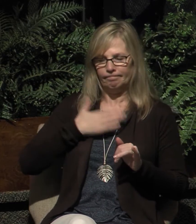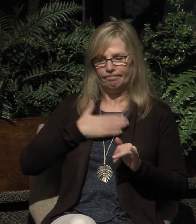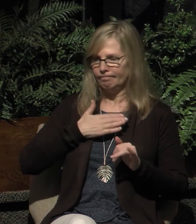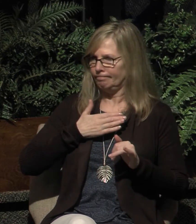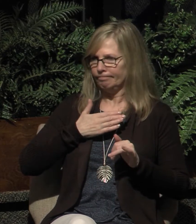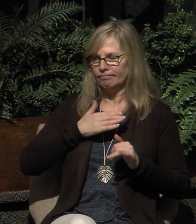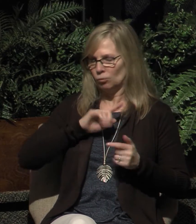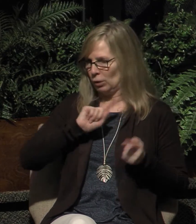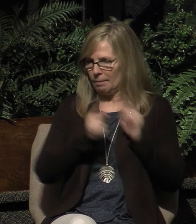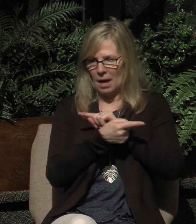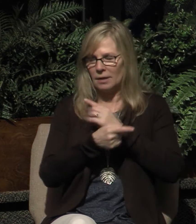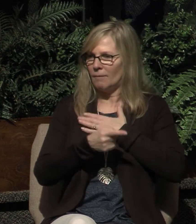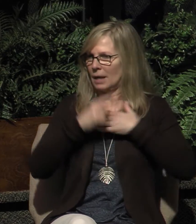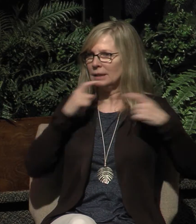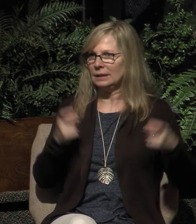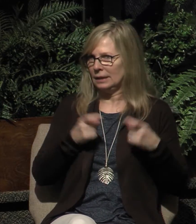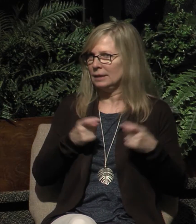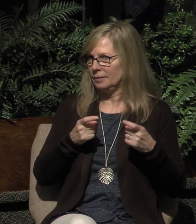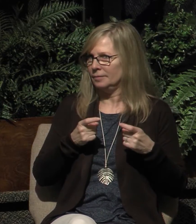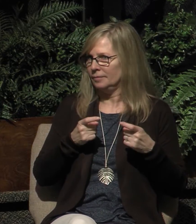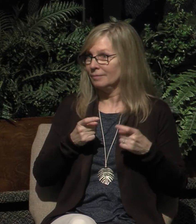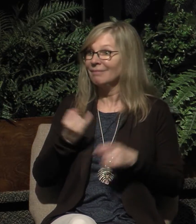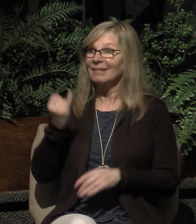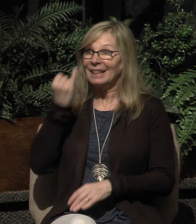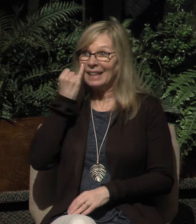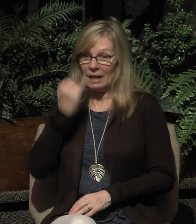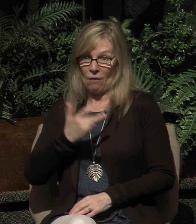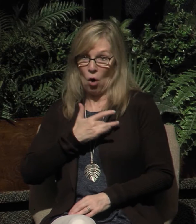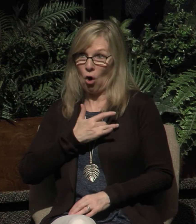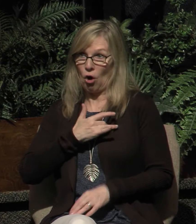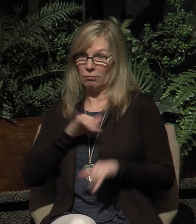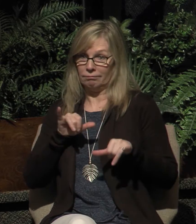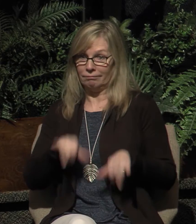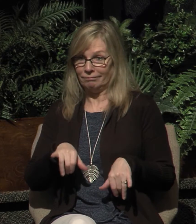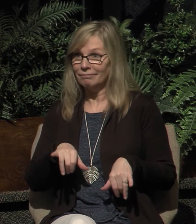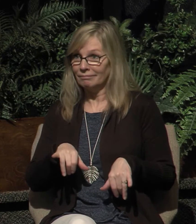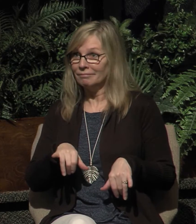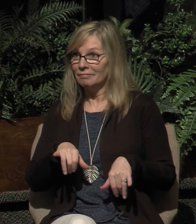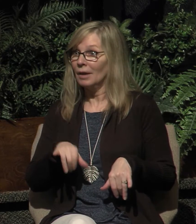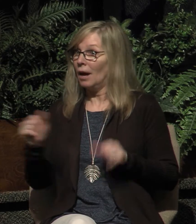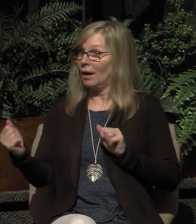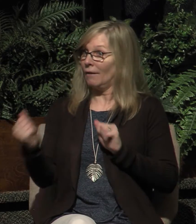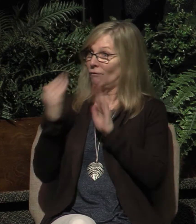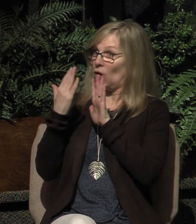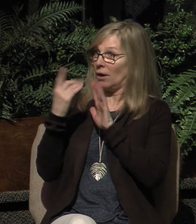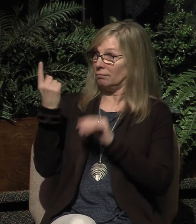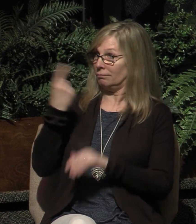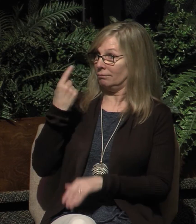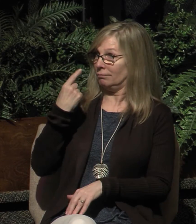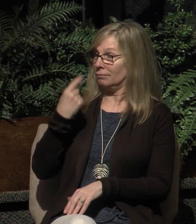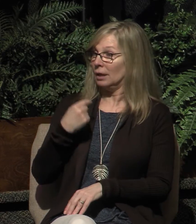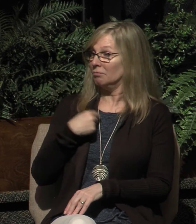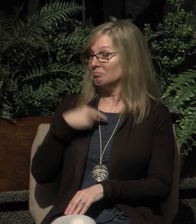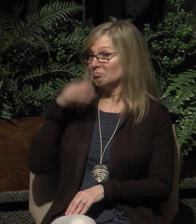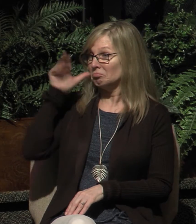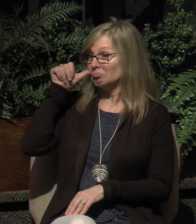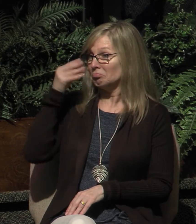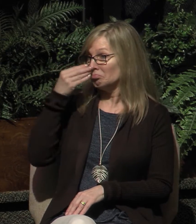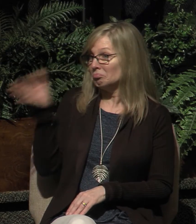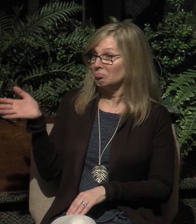unconverted continue to sin. They're eventually publicly disciplined, and they never repent, thus revealing that